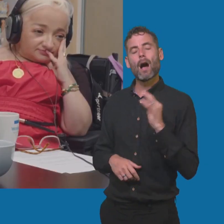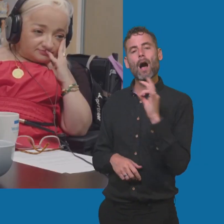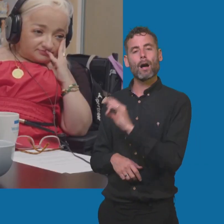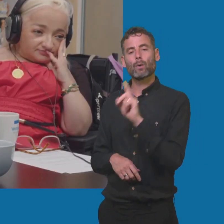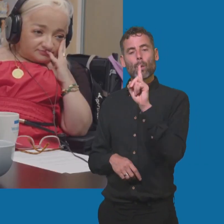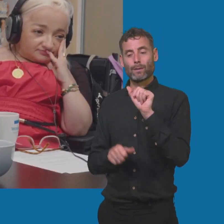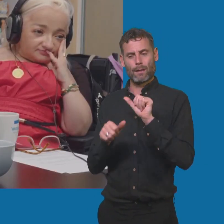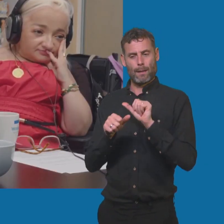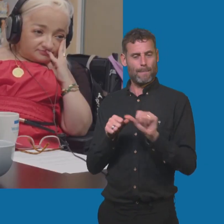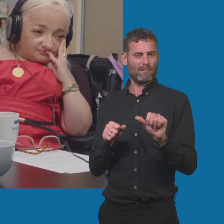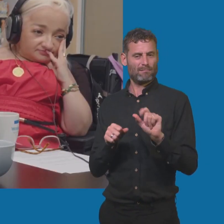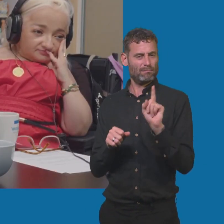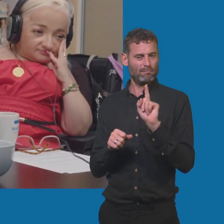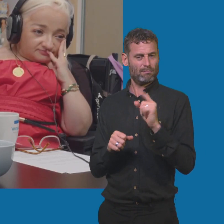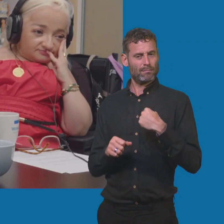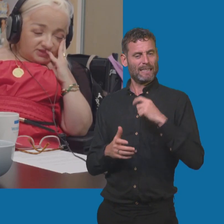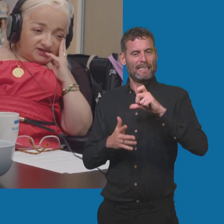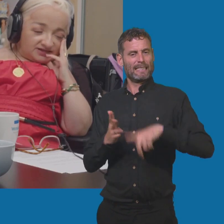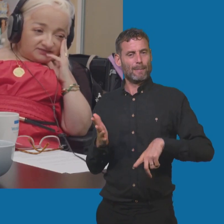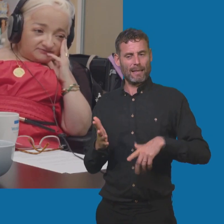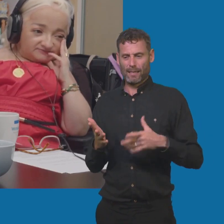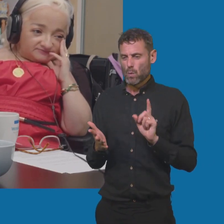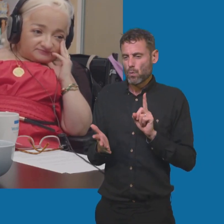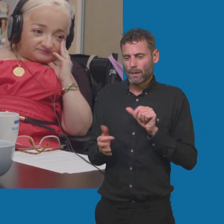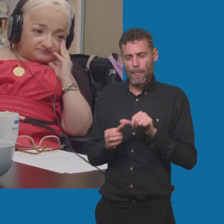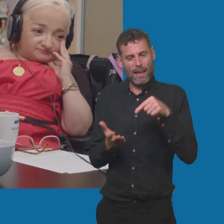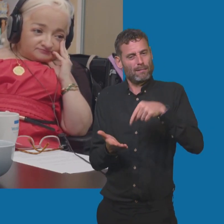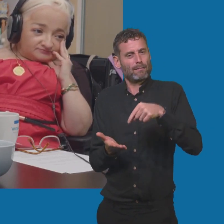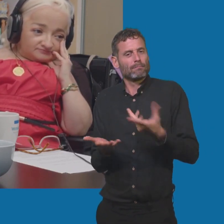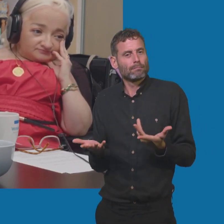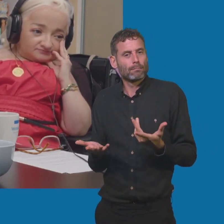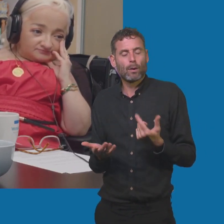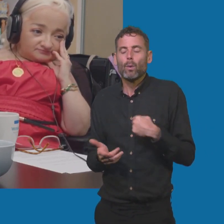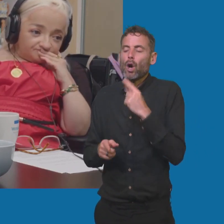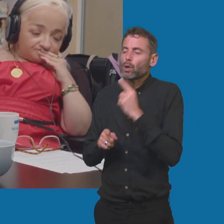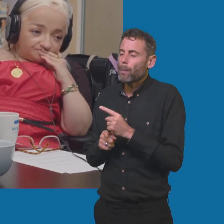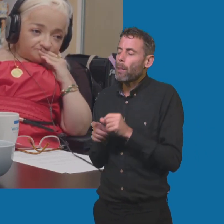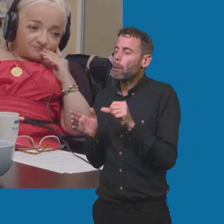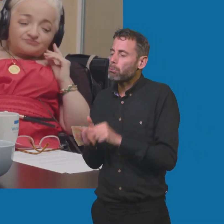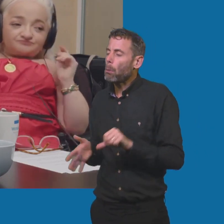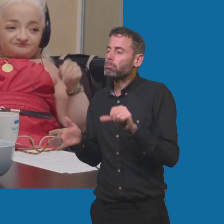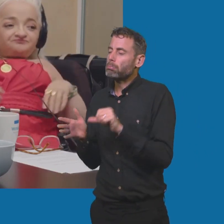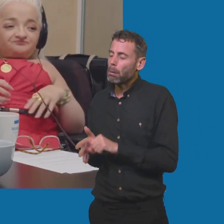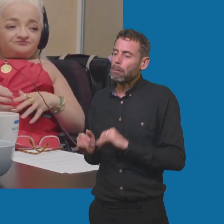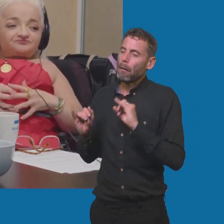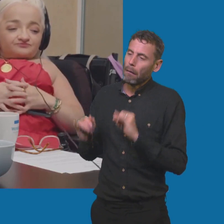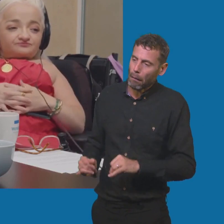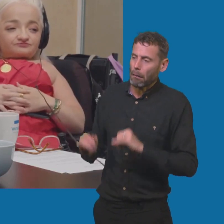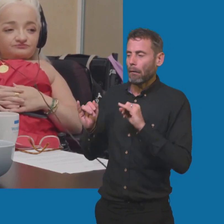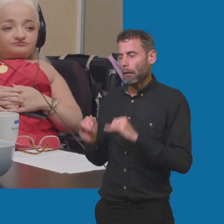part of having a disability? Amazing. Because we love to talk about the negativity that comes our